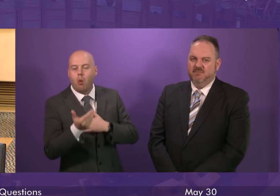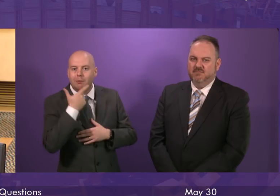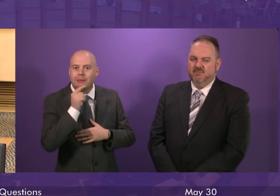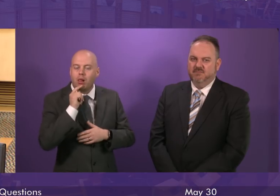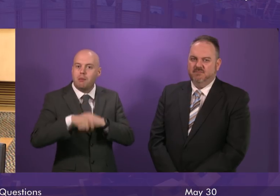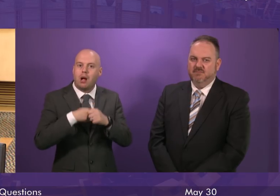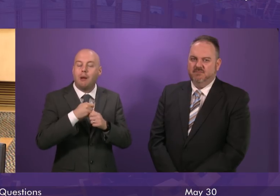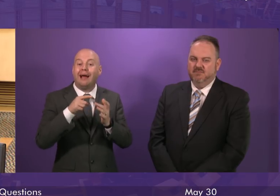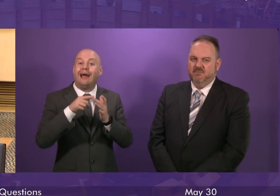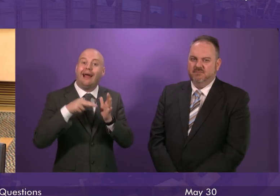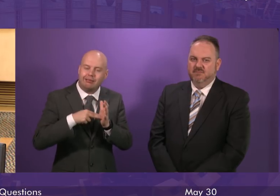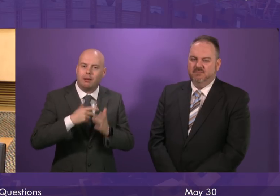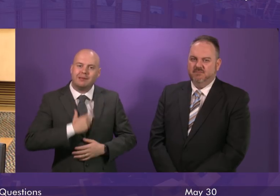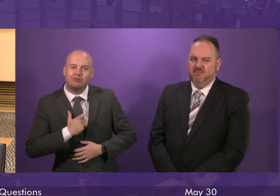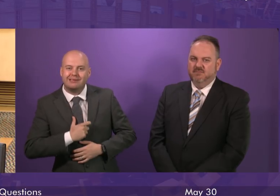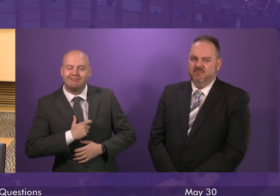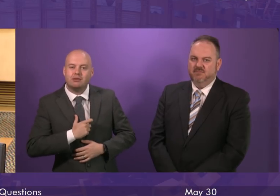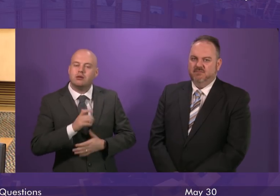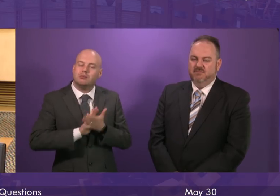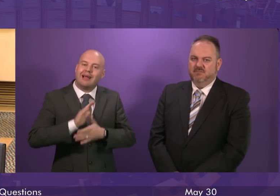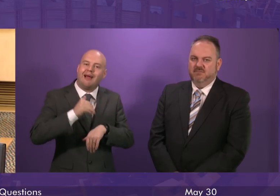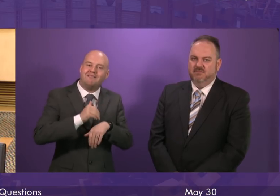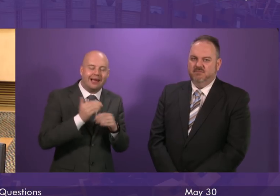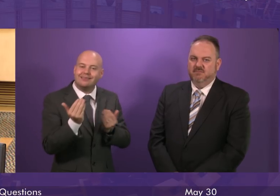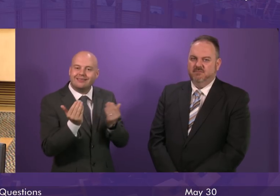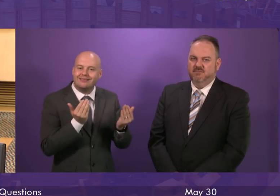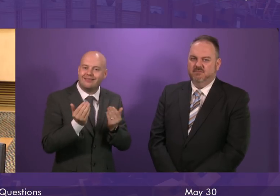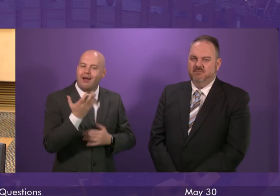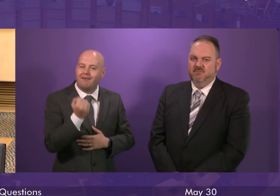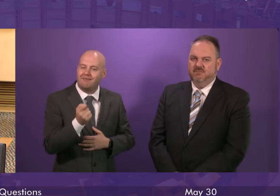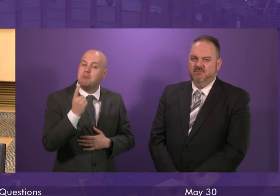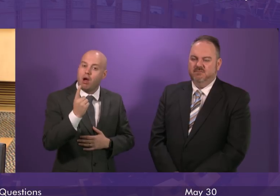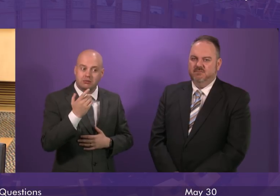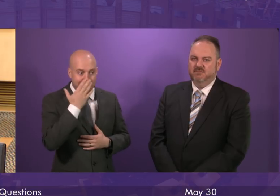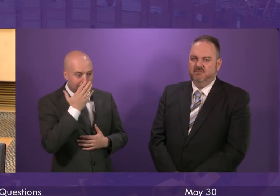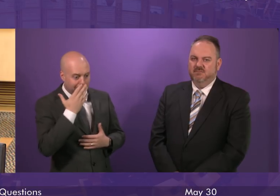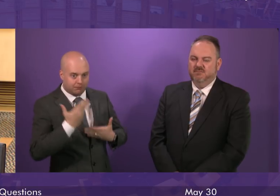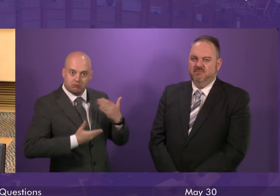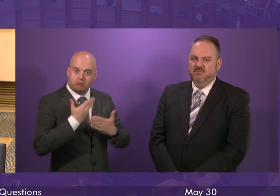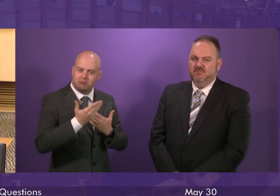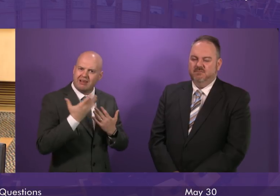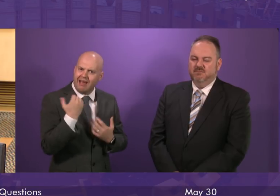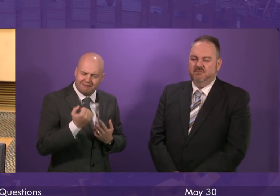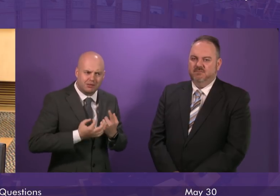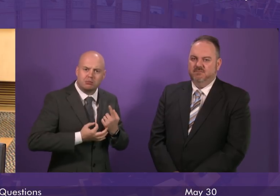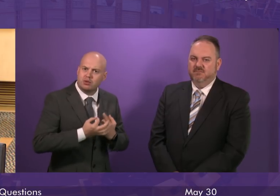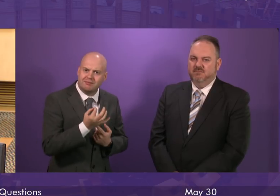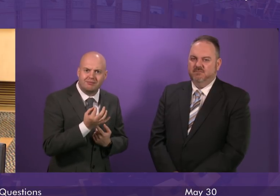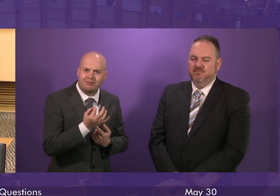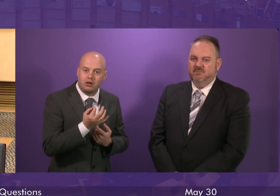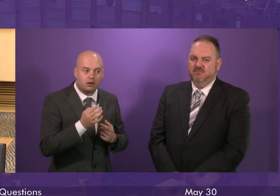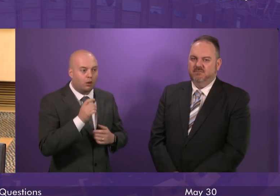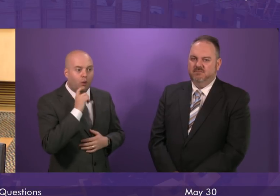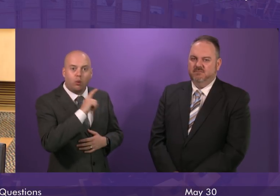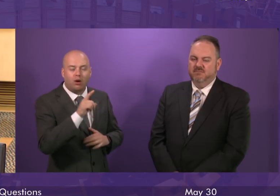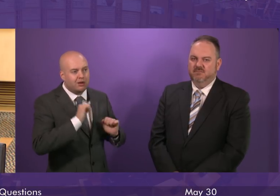on the figures that Ruth Davidson is talking about, but the underlying trend is in the right direction. So, we're reducing those that are waiting longest.